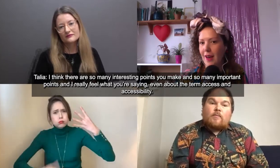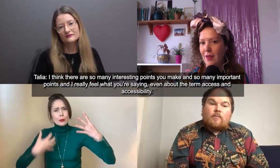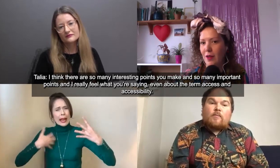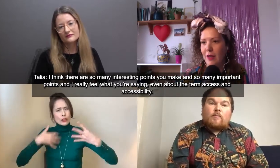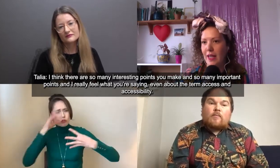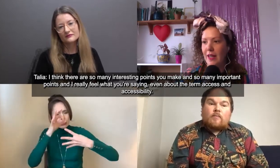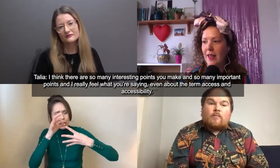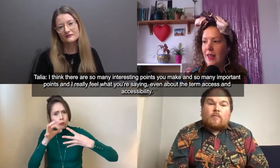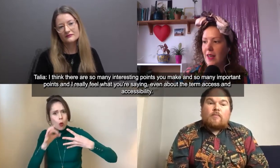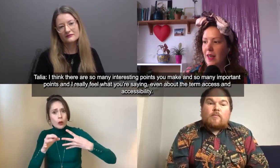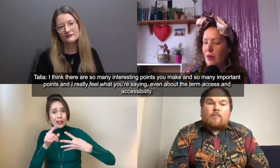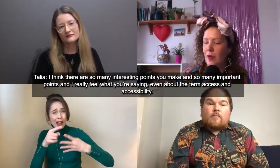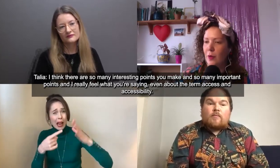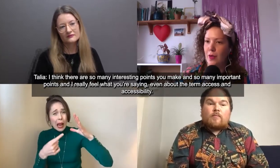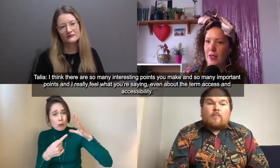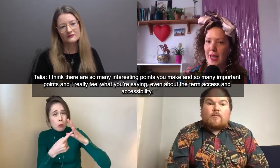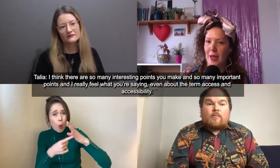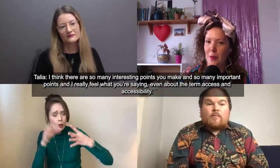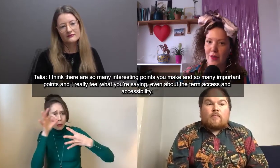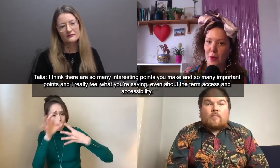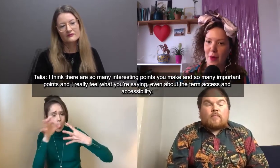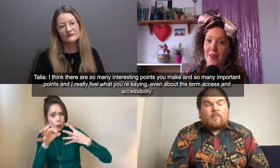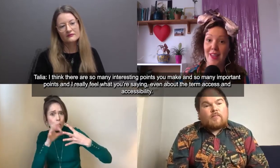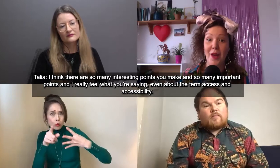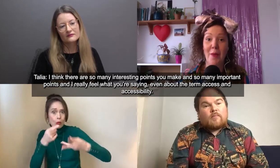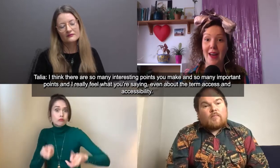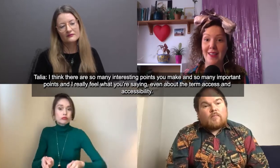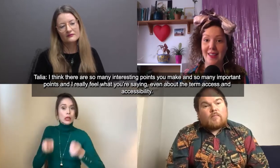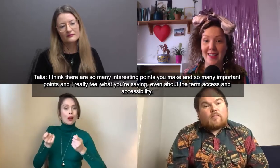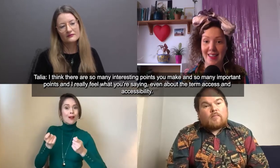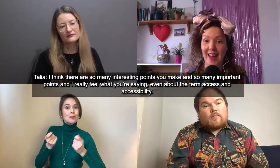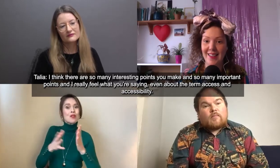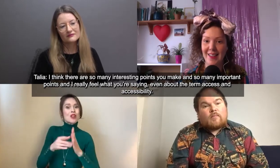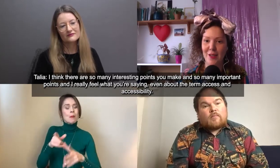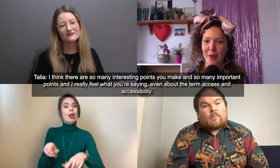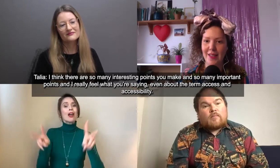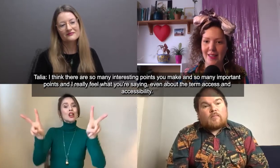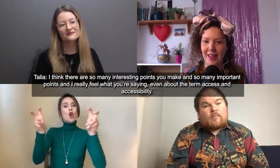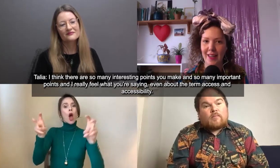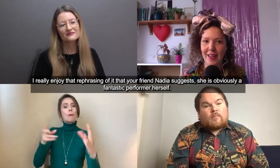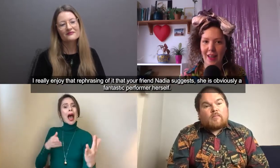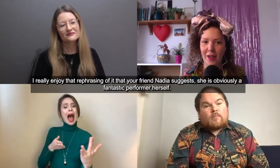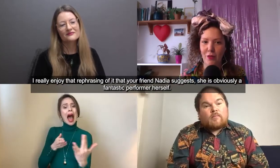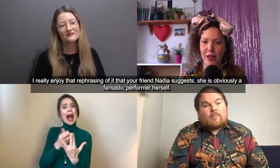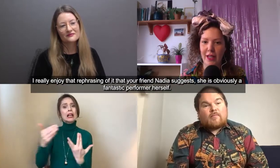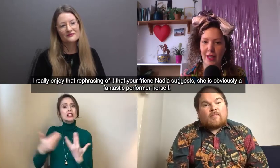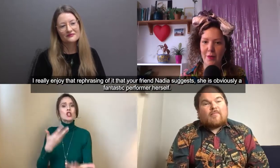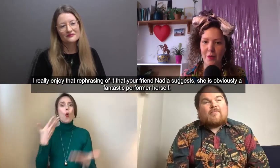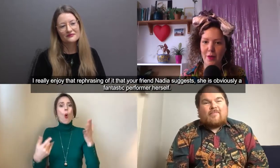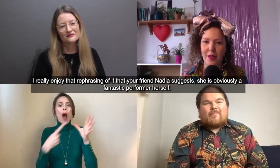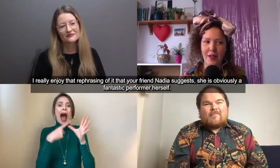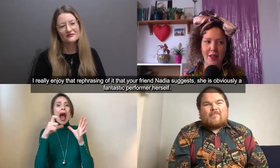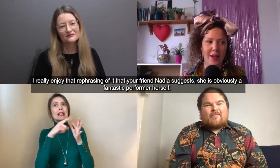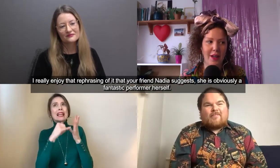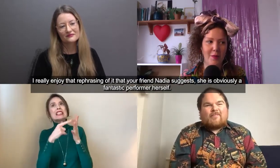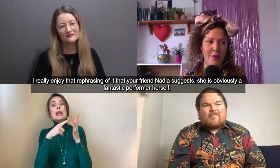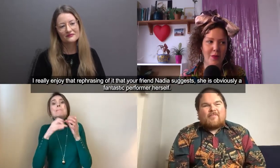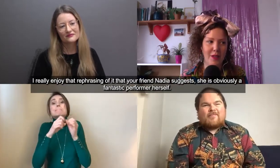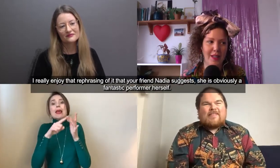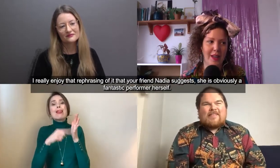really feel what you're saying even about the term access and accessibility and I really um um yeah